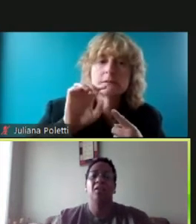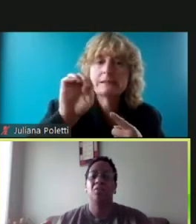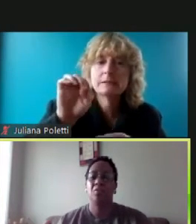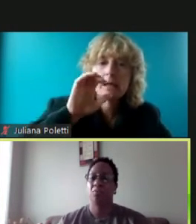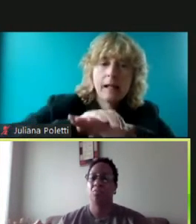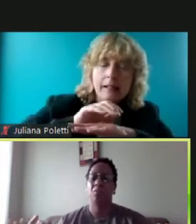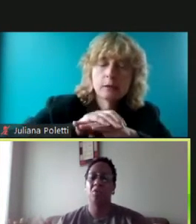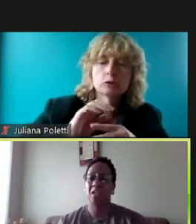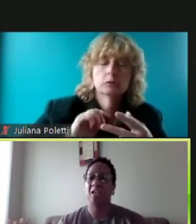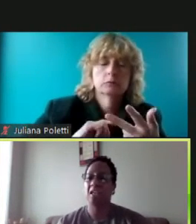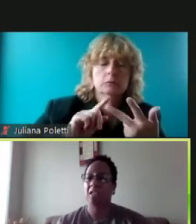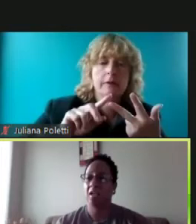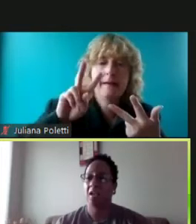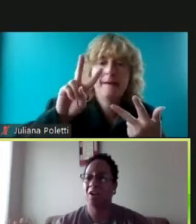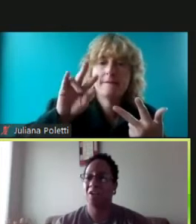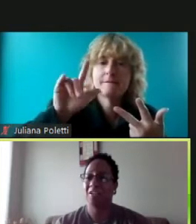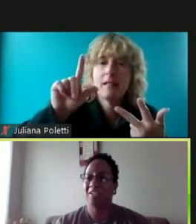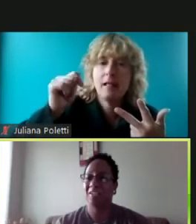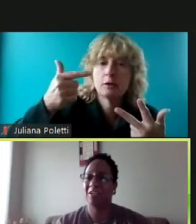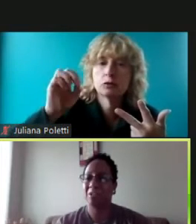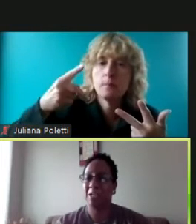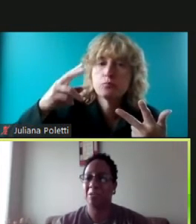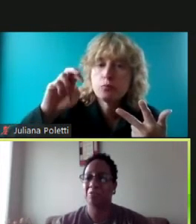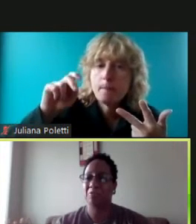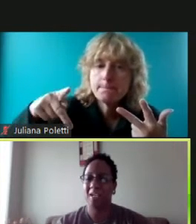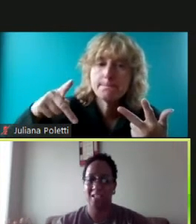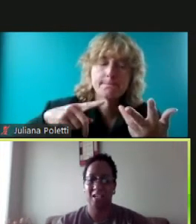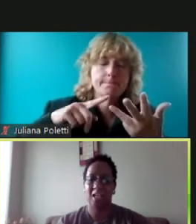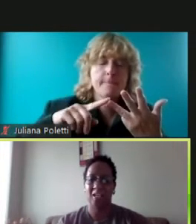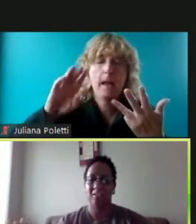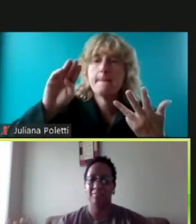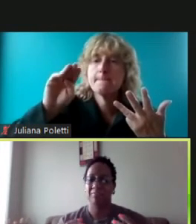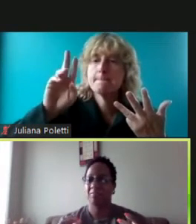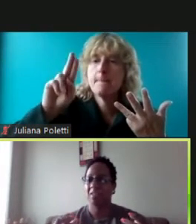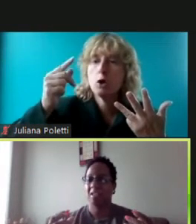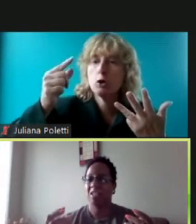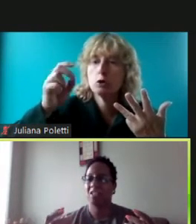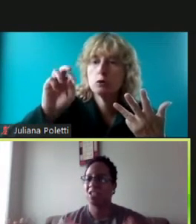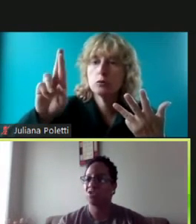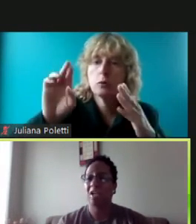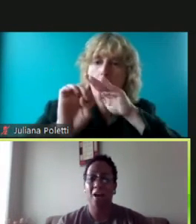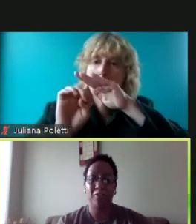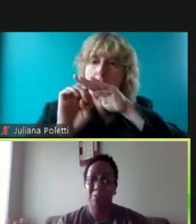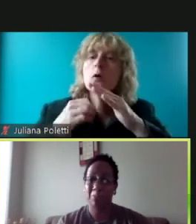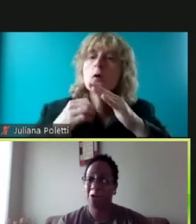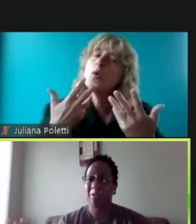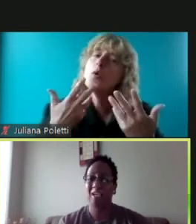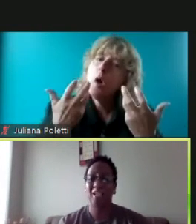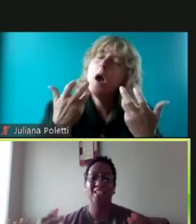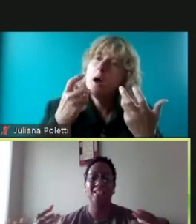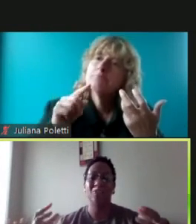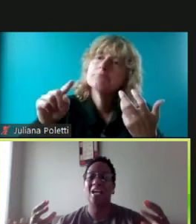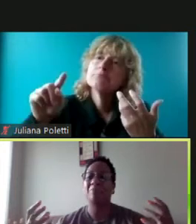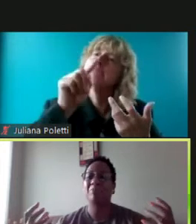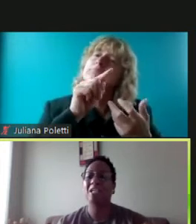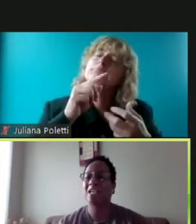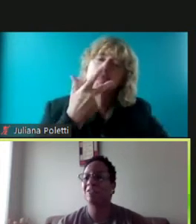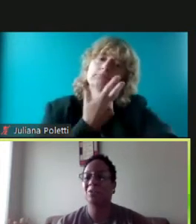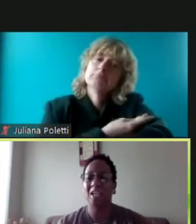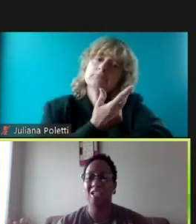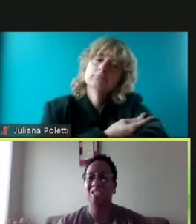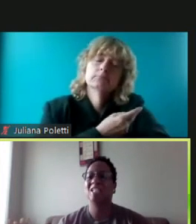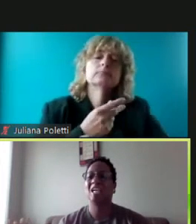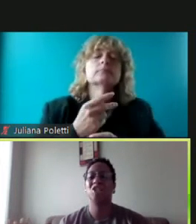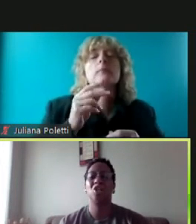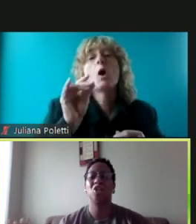we want to get our lovely people vaccinated the detroit health department is we have plenty